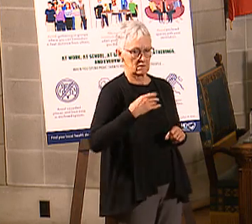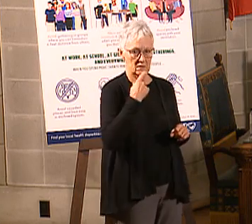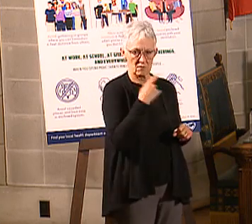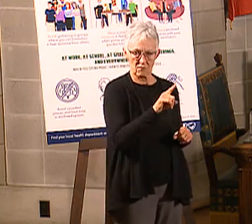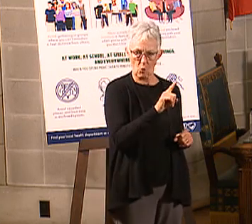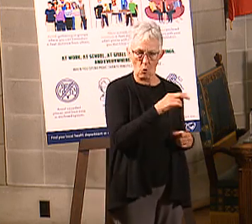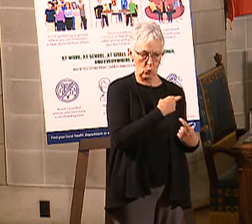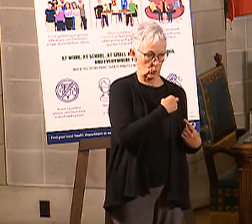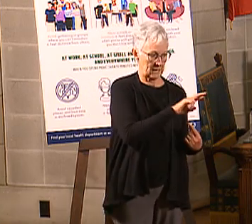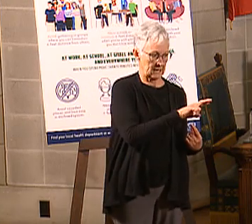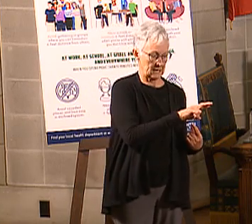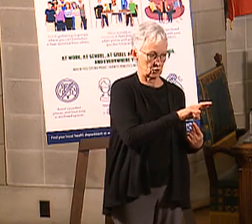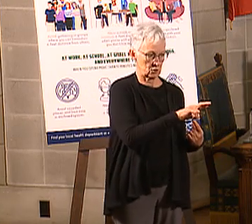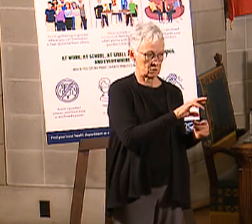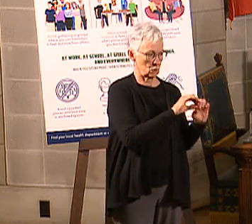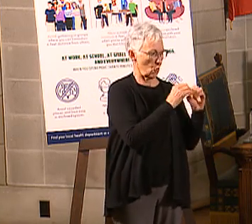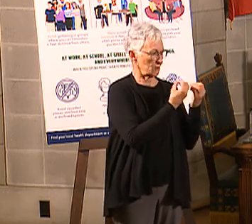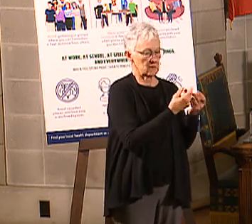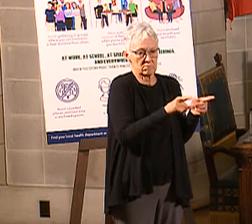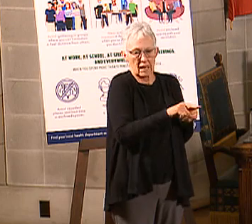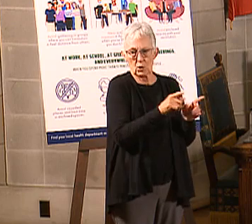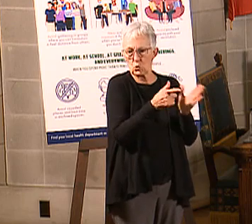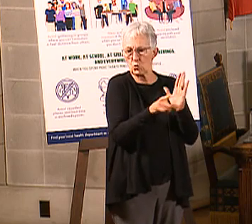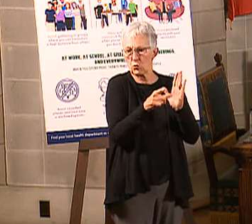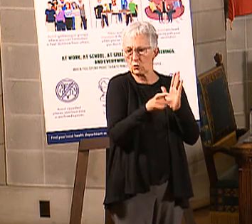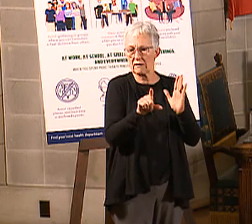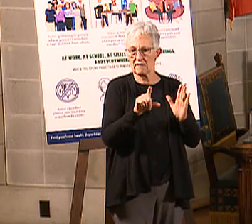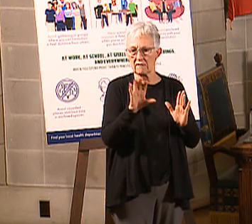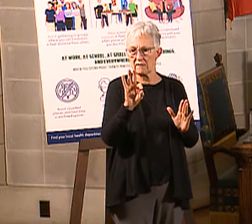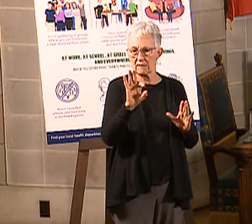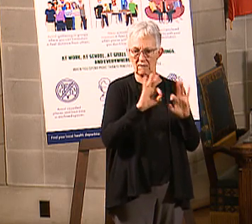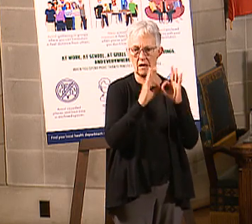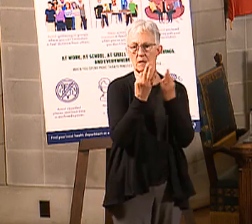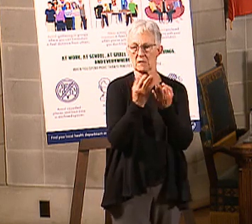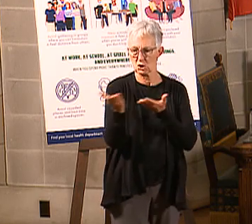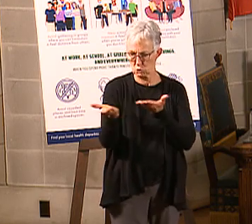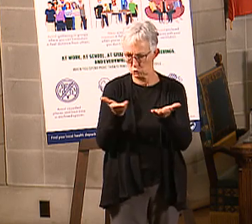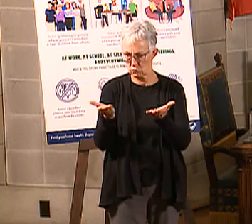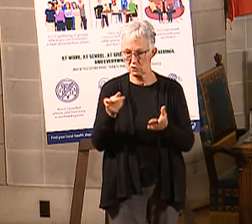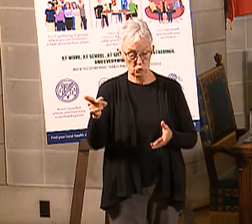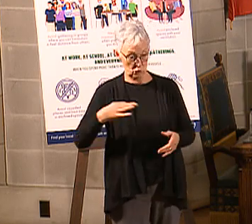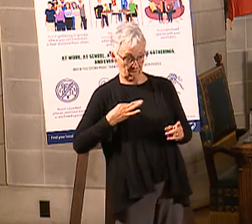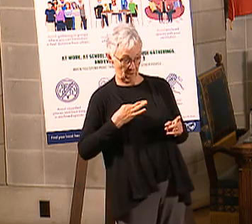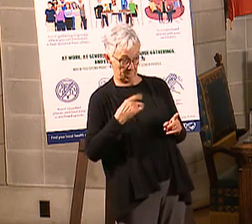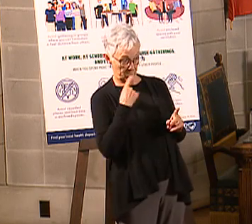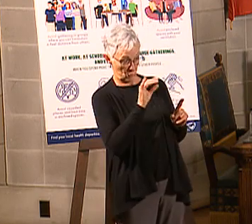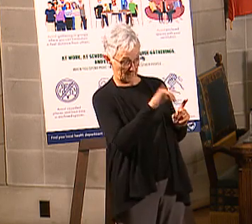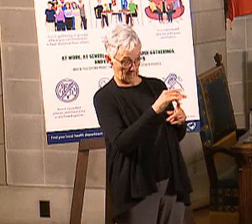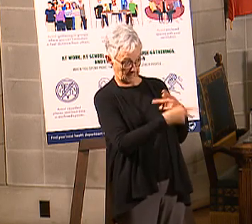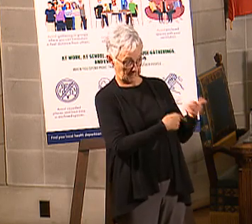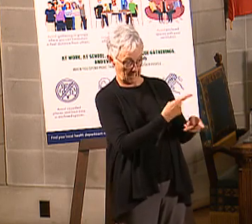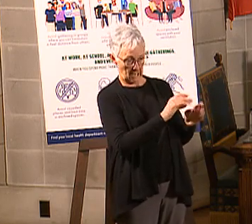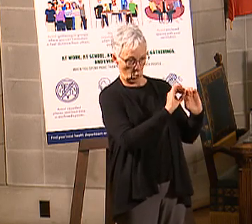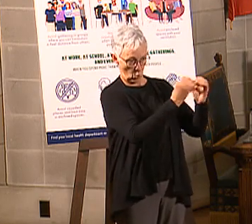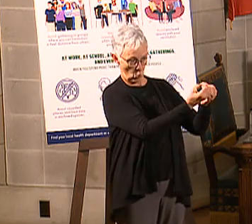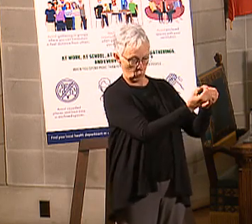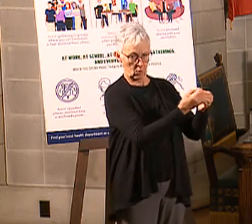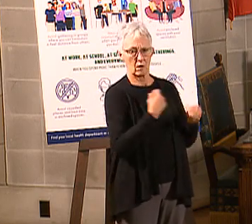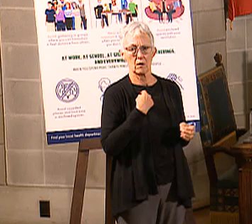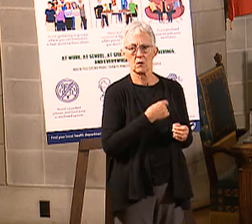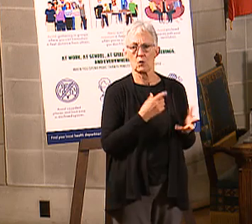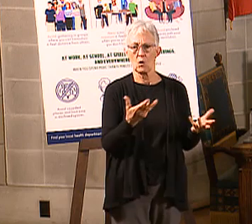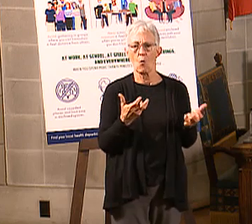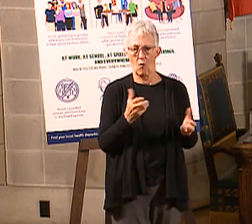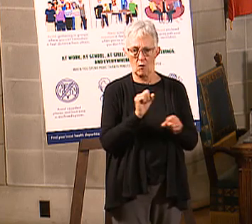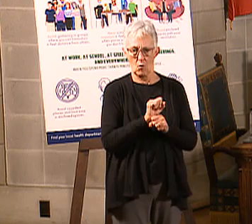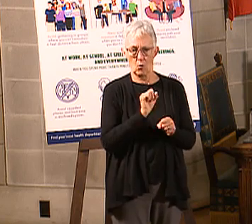Services or Catholic Charities, just for examples. If you're volunteering for an organization like that, we wanted to work with existing, well